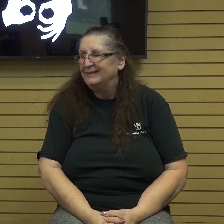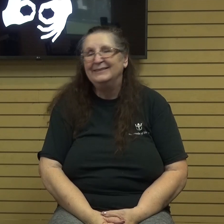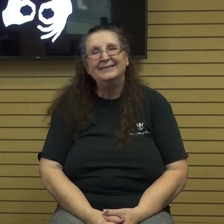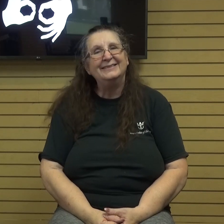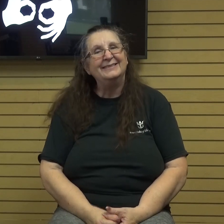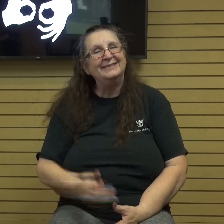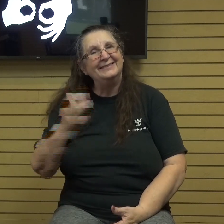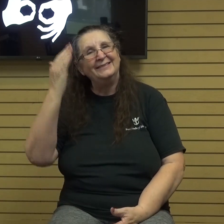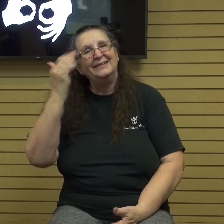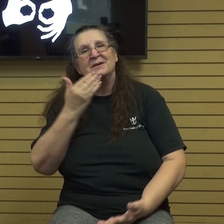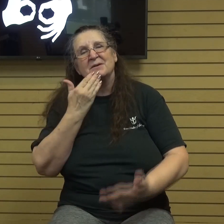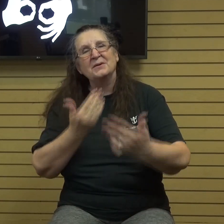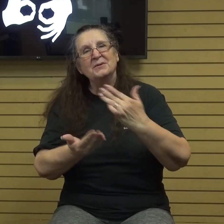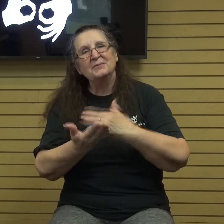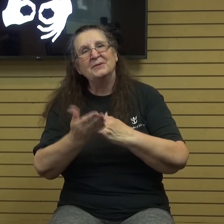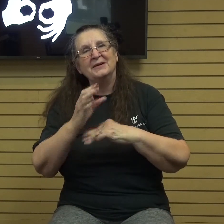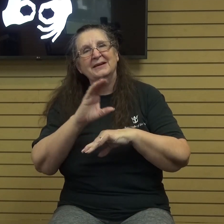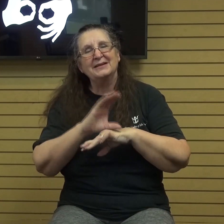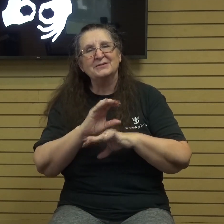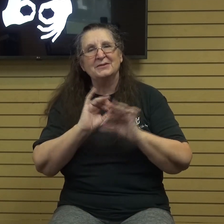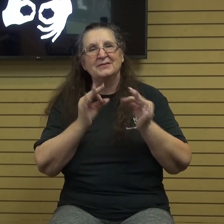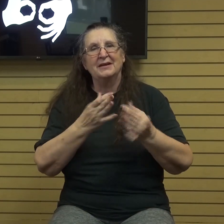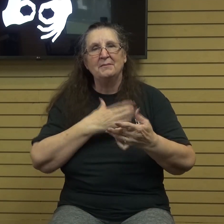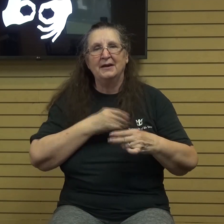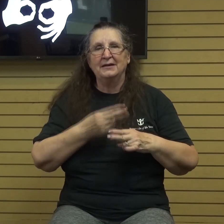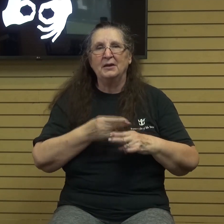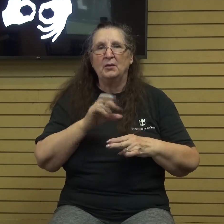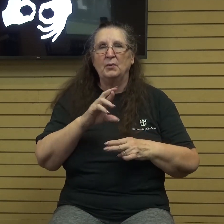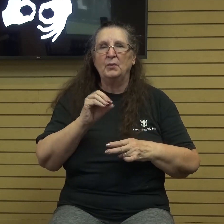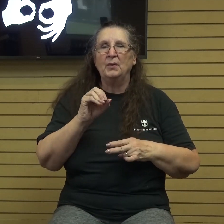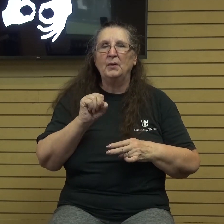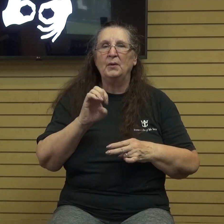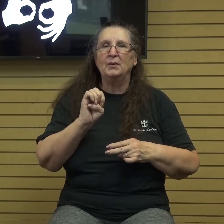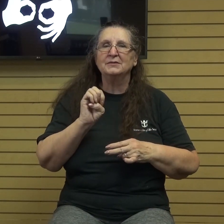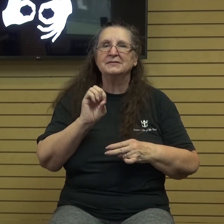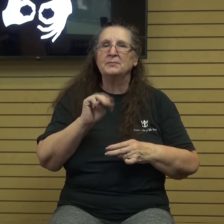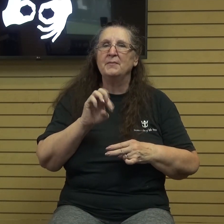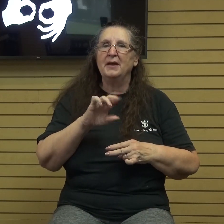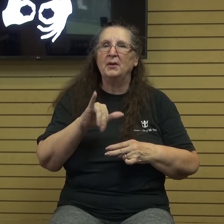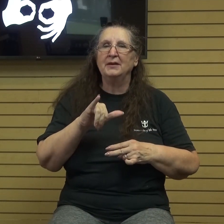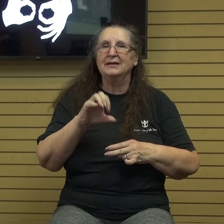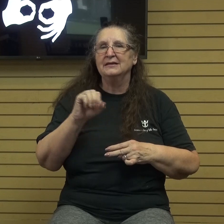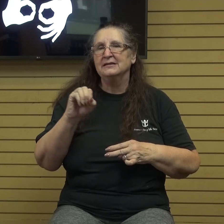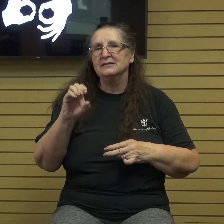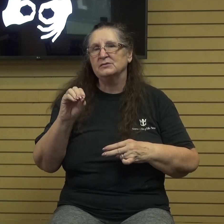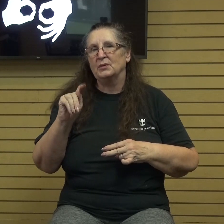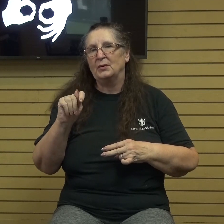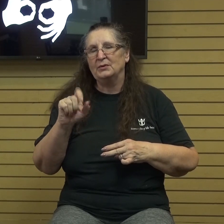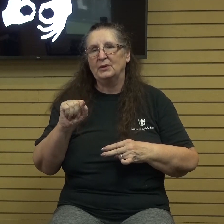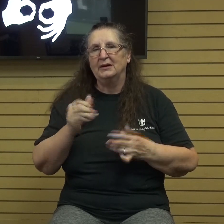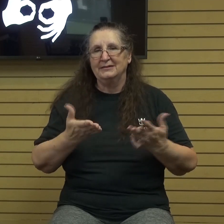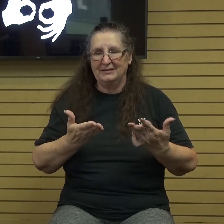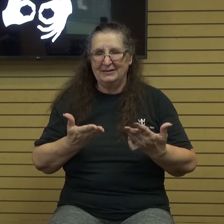Good morning church family. My name is Rosemary Soto and I'm going to be doing this morning's Devo with you.